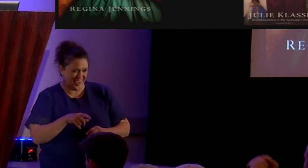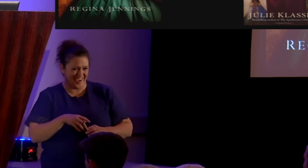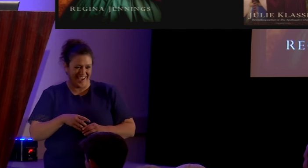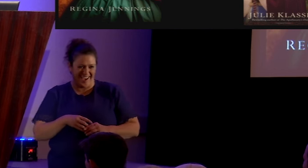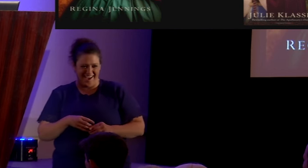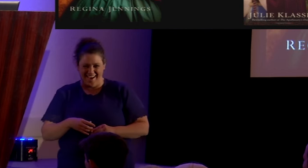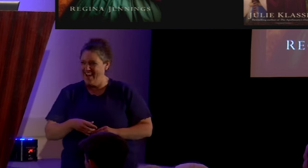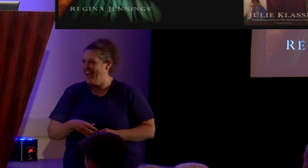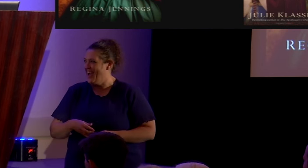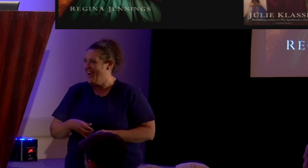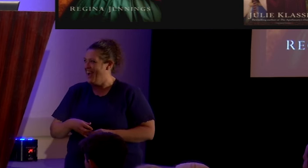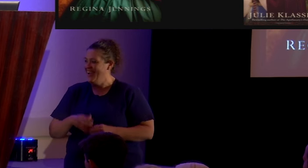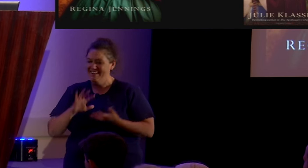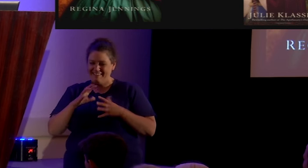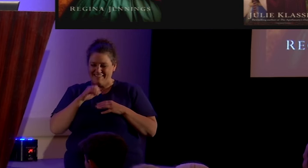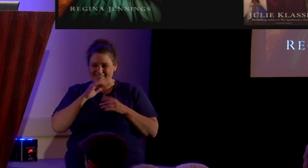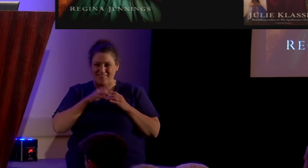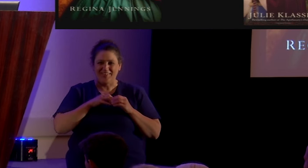It felt kind of dirty.